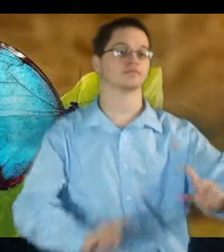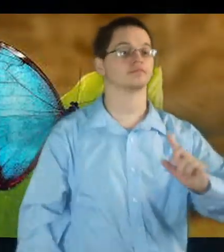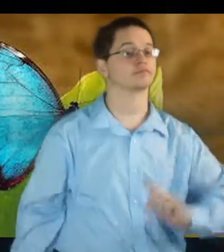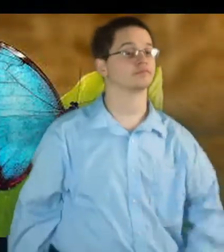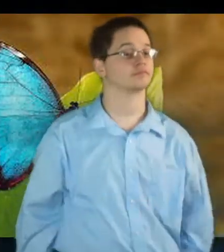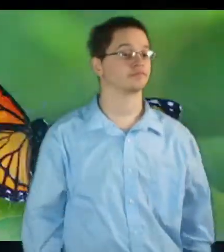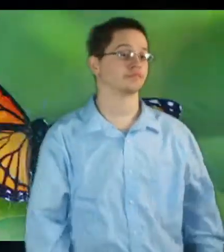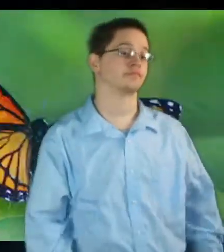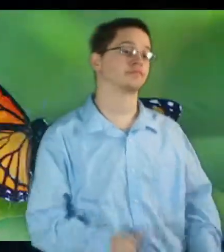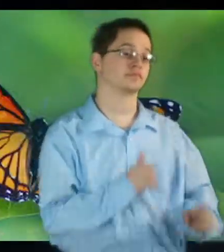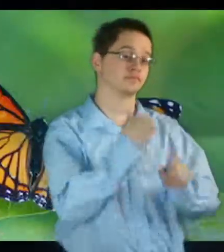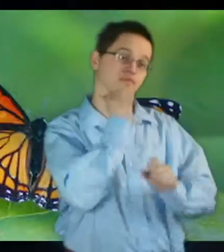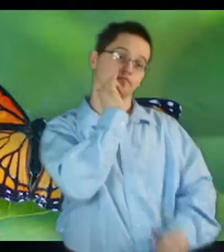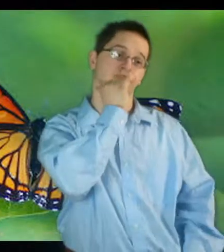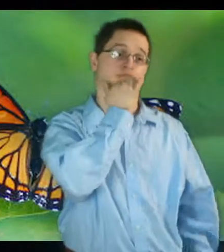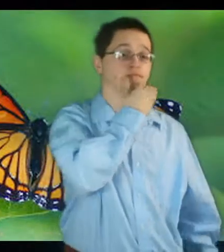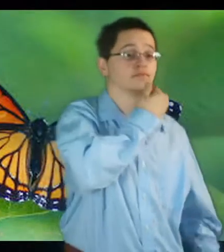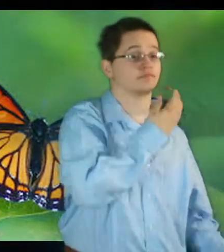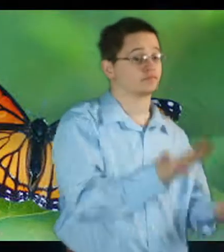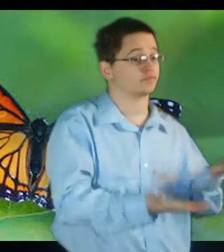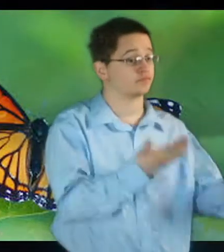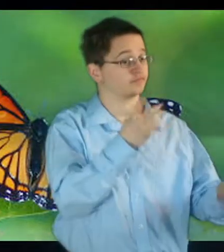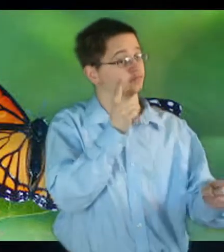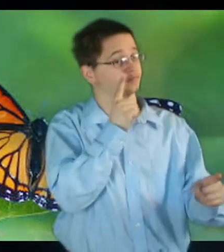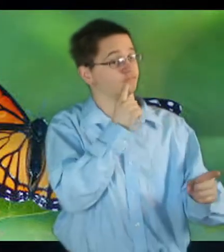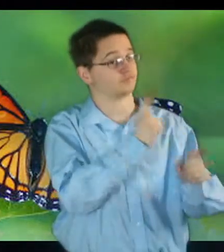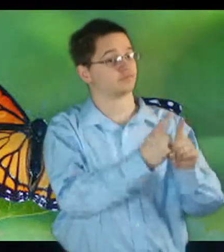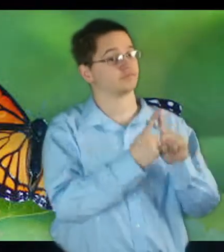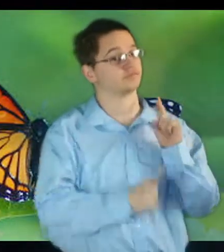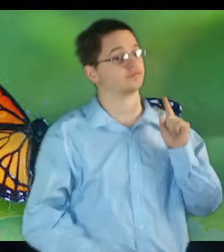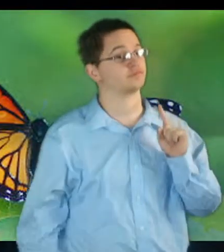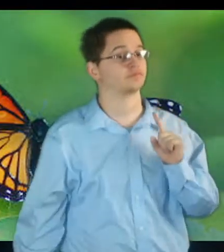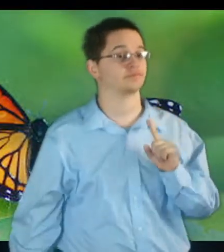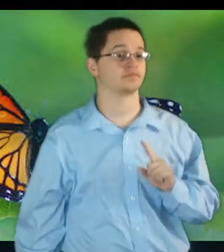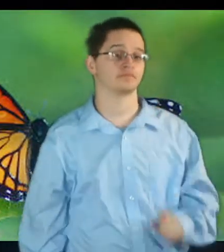all that I've done wrong I must have done something right